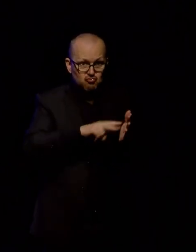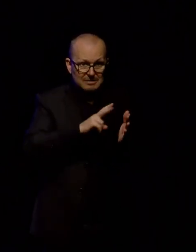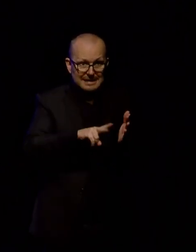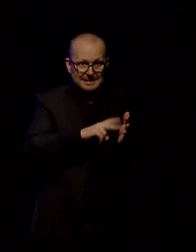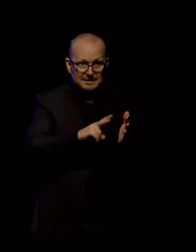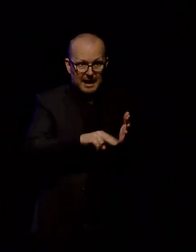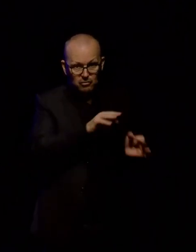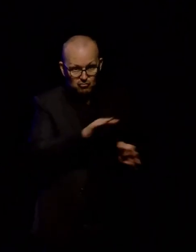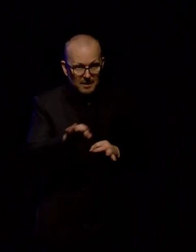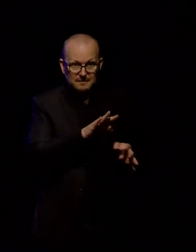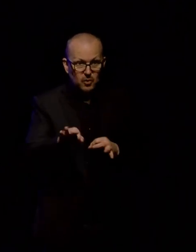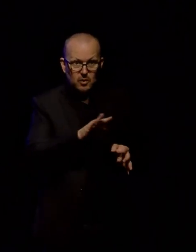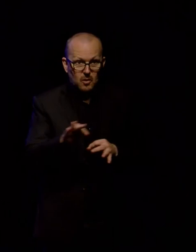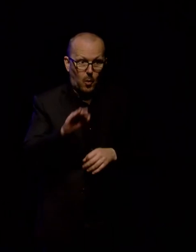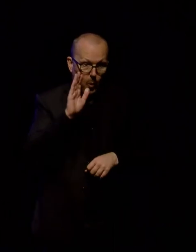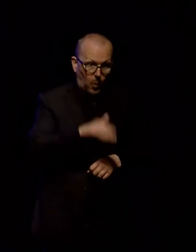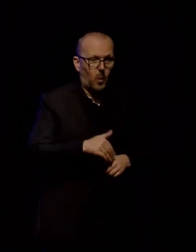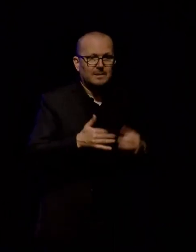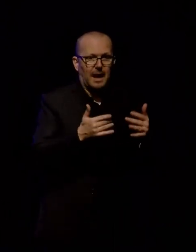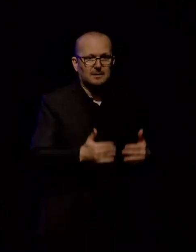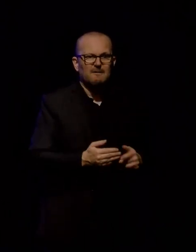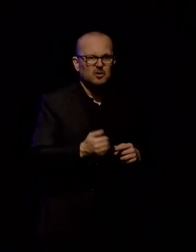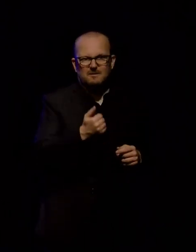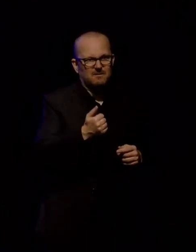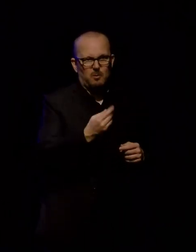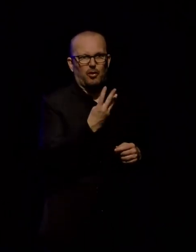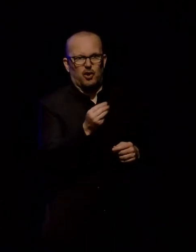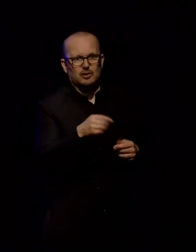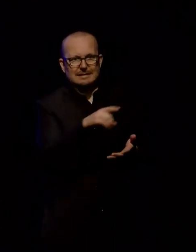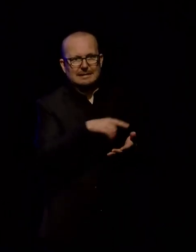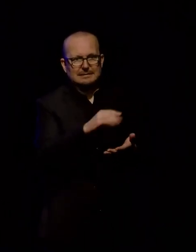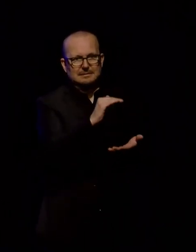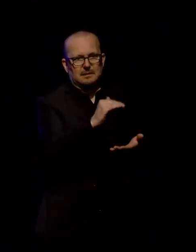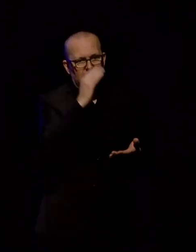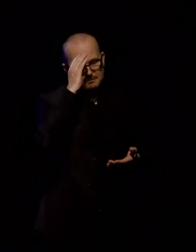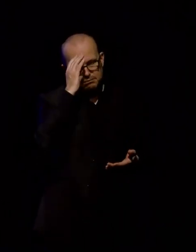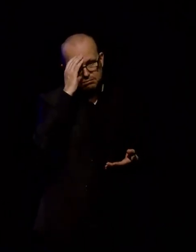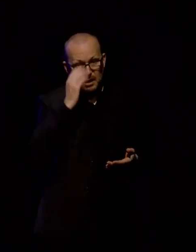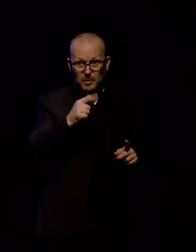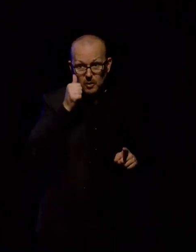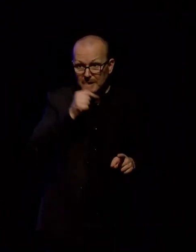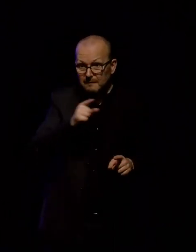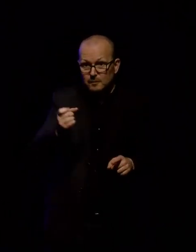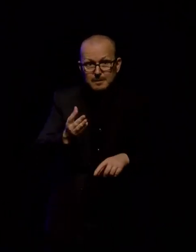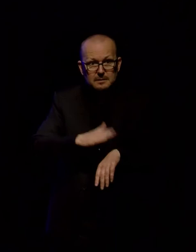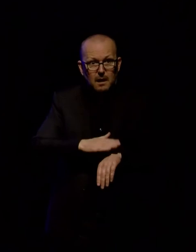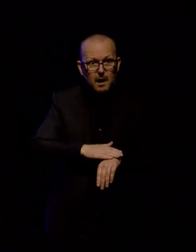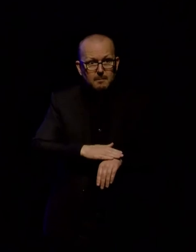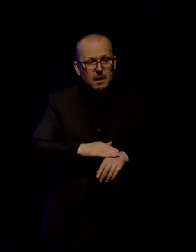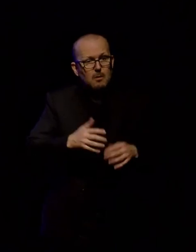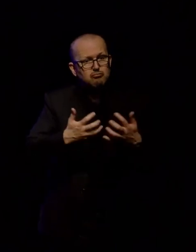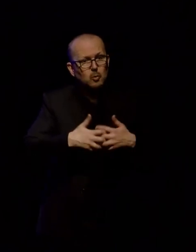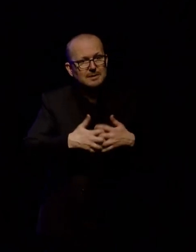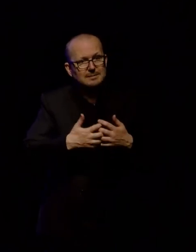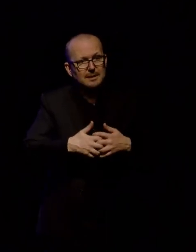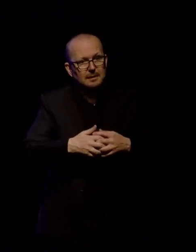it was pretty clear from, well, and the reason for that would be that it, I don't know if any of you have spent time processing optical disks, CD-ROMs, but it's a